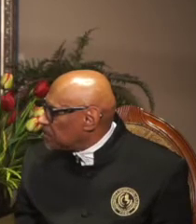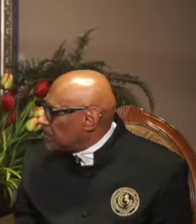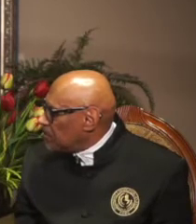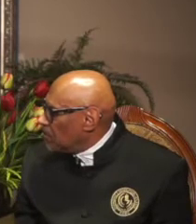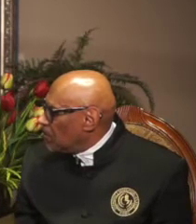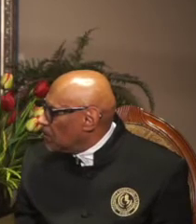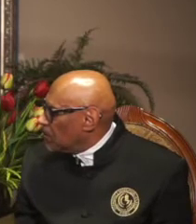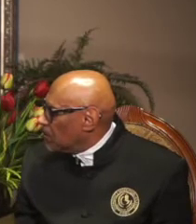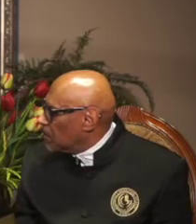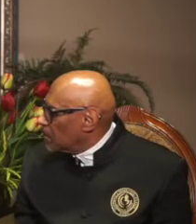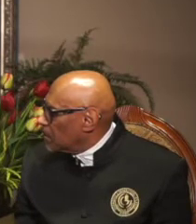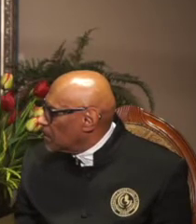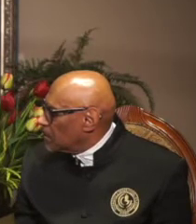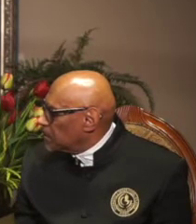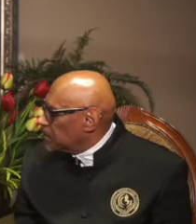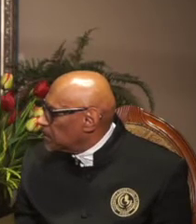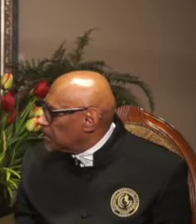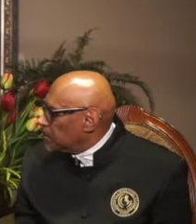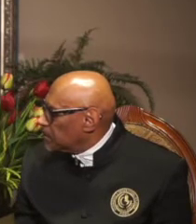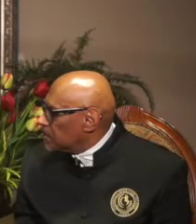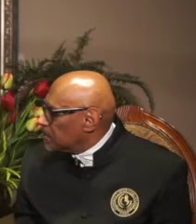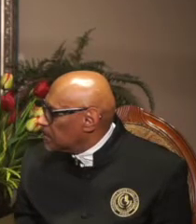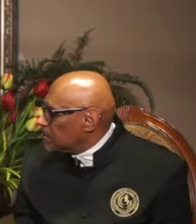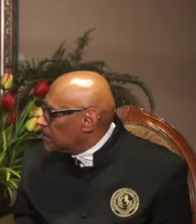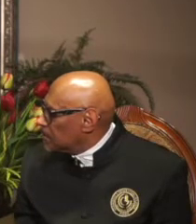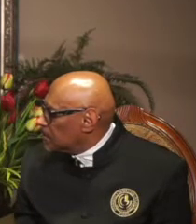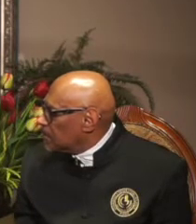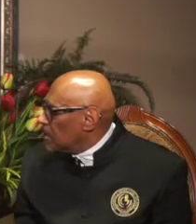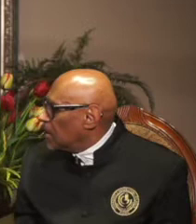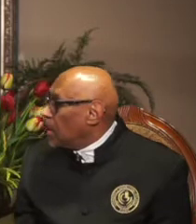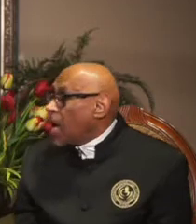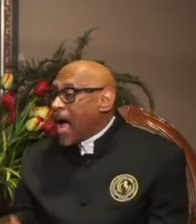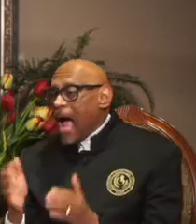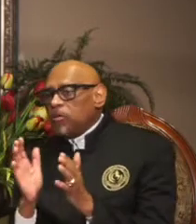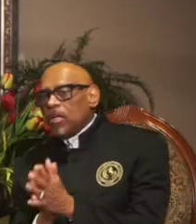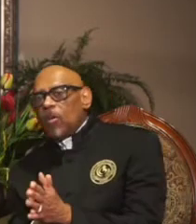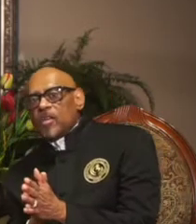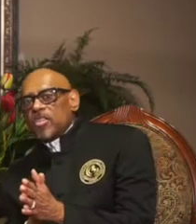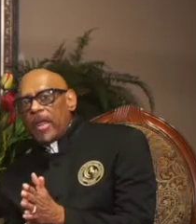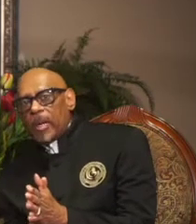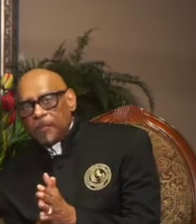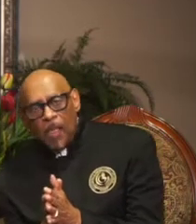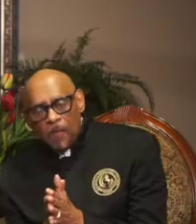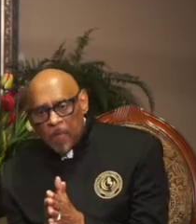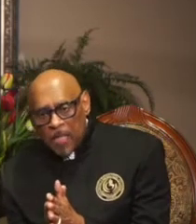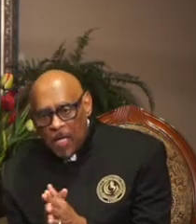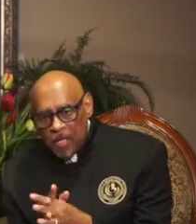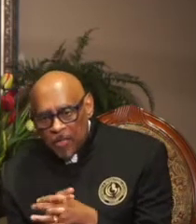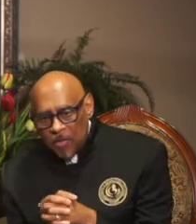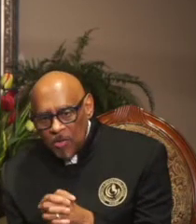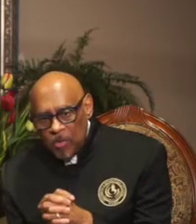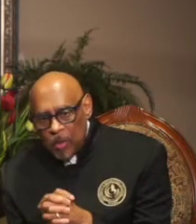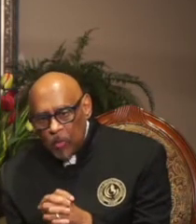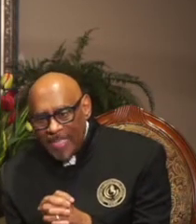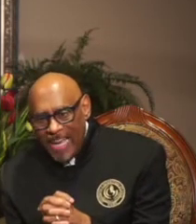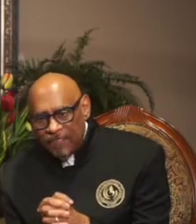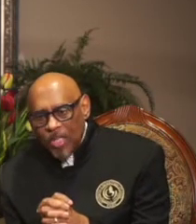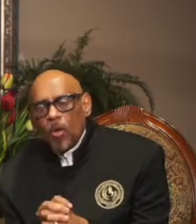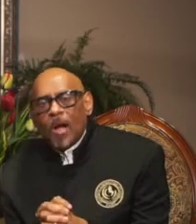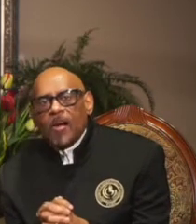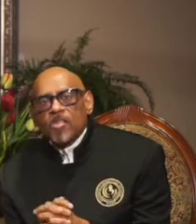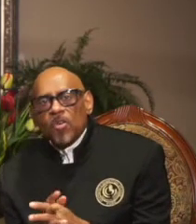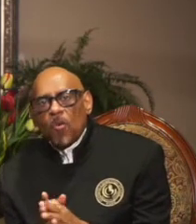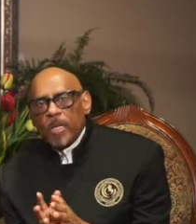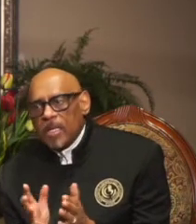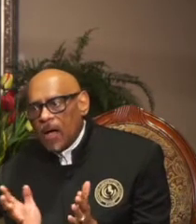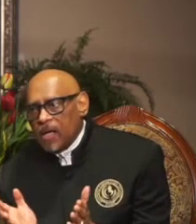in God and it is exciting and we want to share it with the world. I really want to share it because you would really have